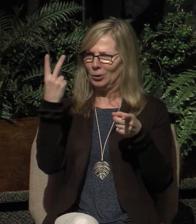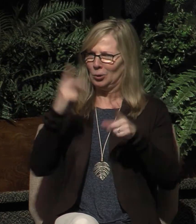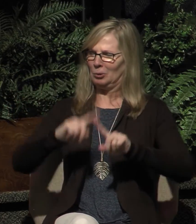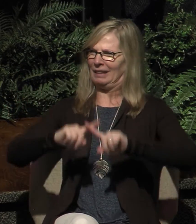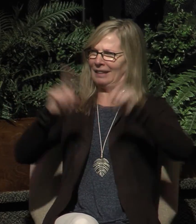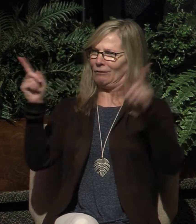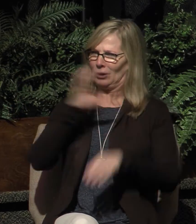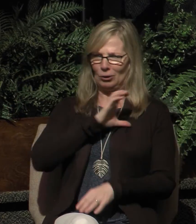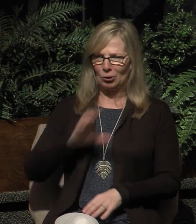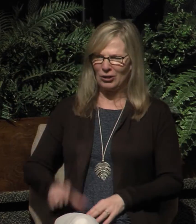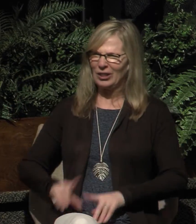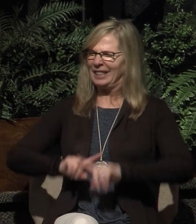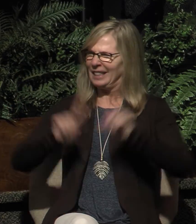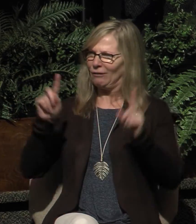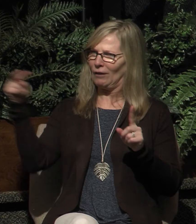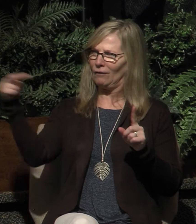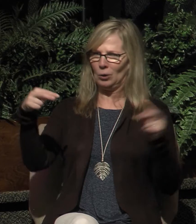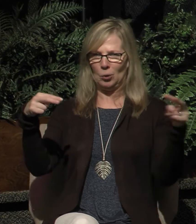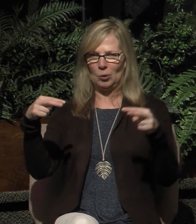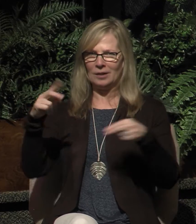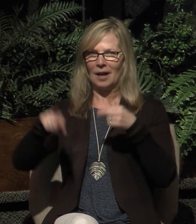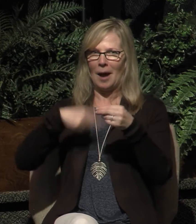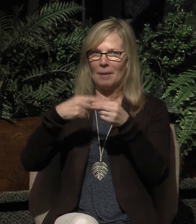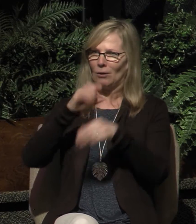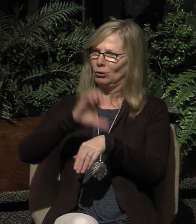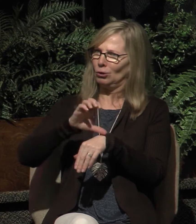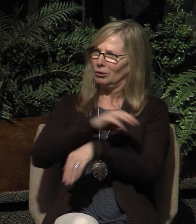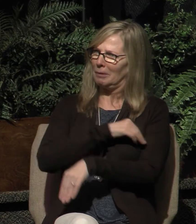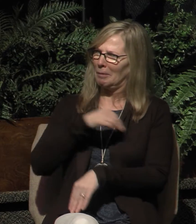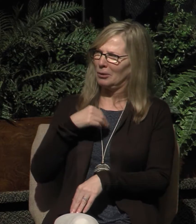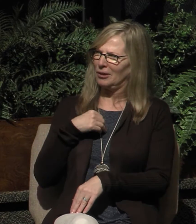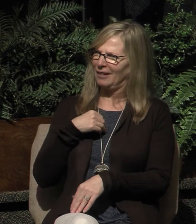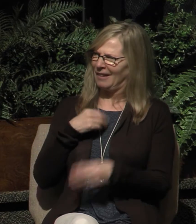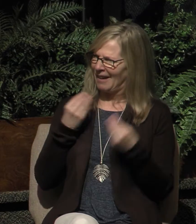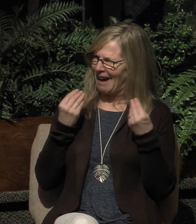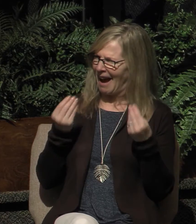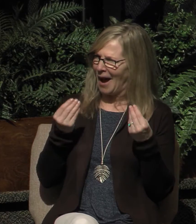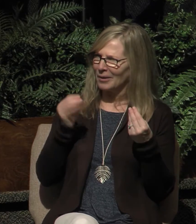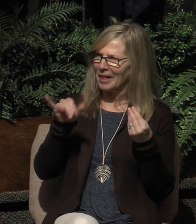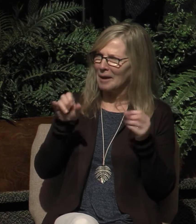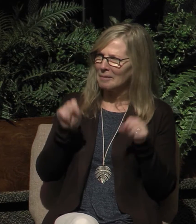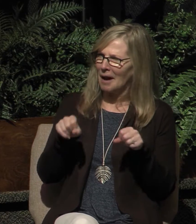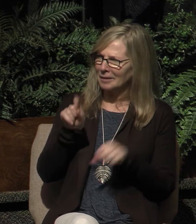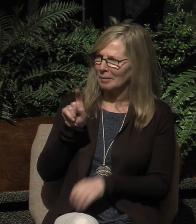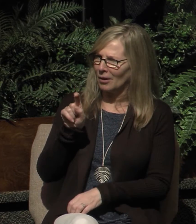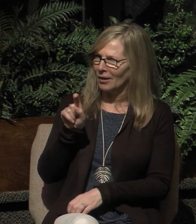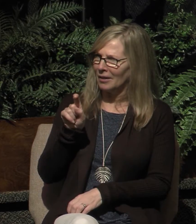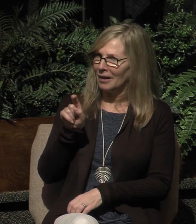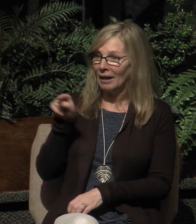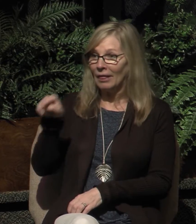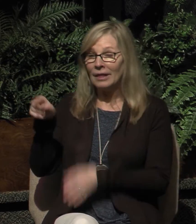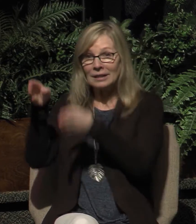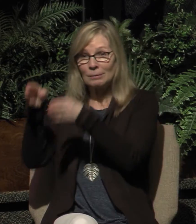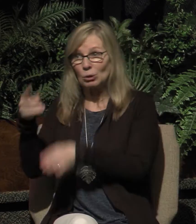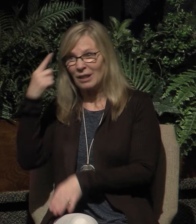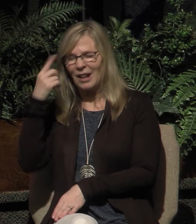views on church membership? One person thinks that joining a church is going to slow them down